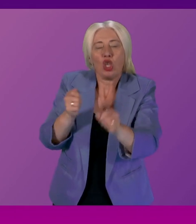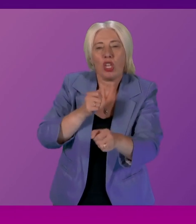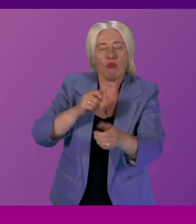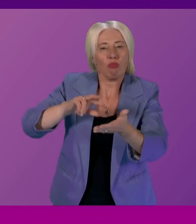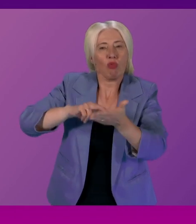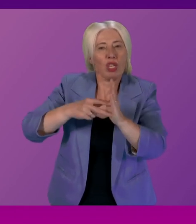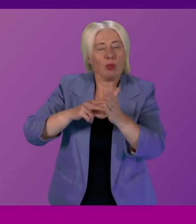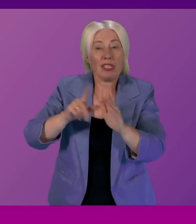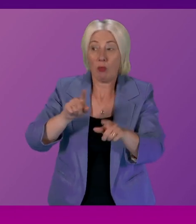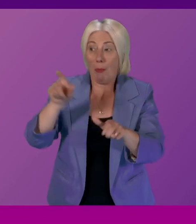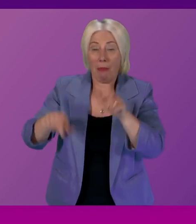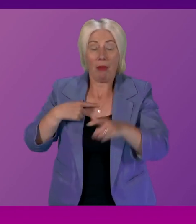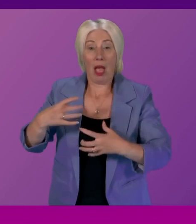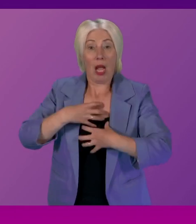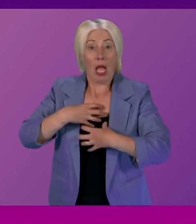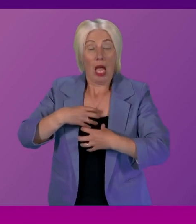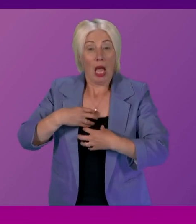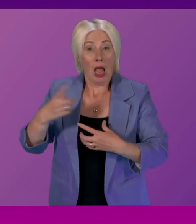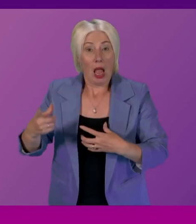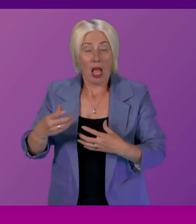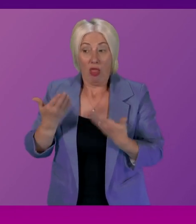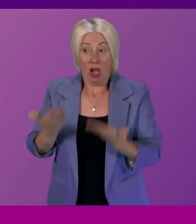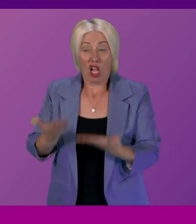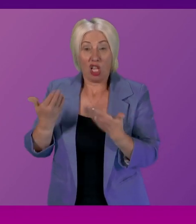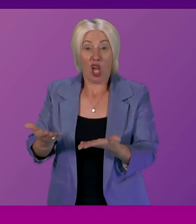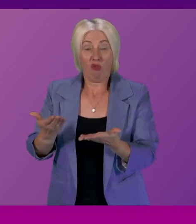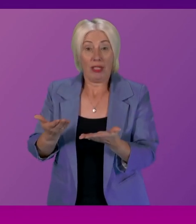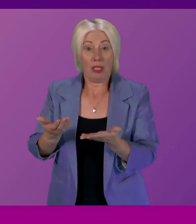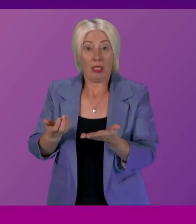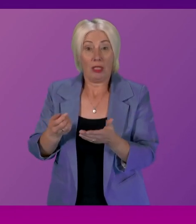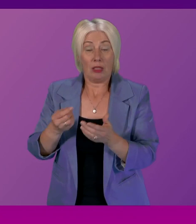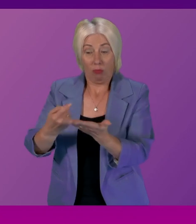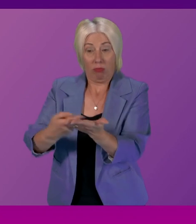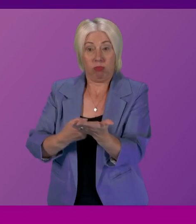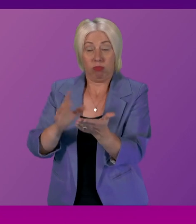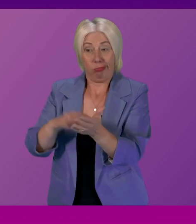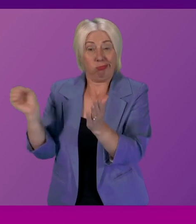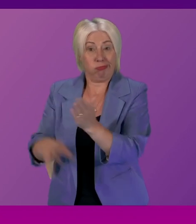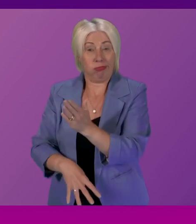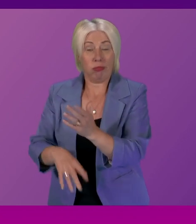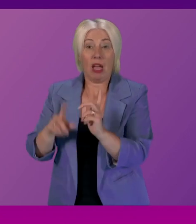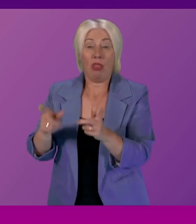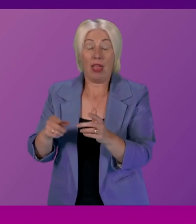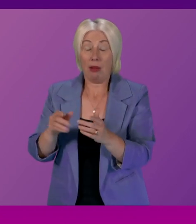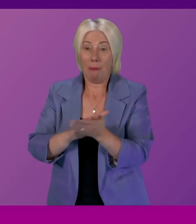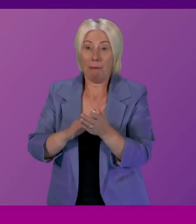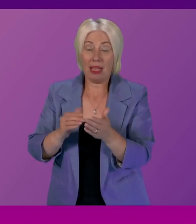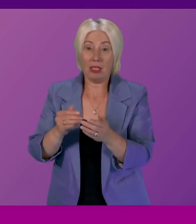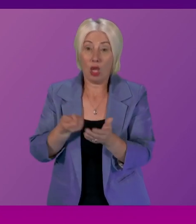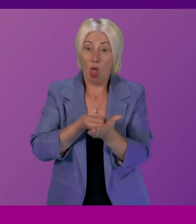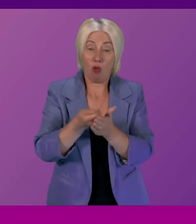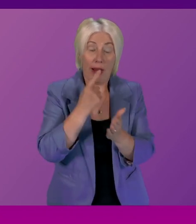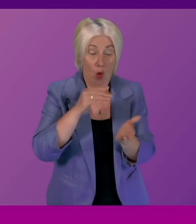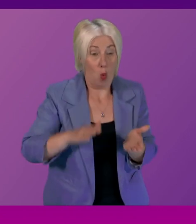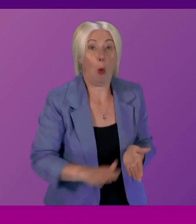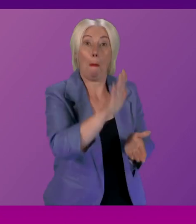the fear of course is when these current provisions expire then there's a significant steep increase in rent